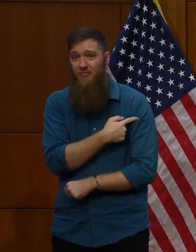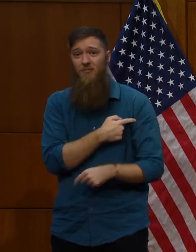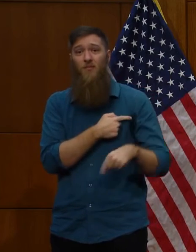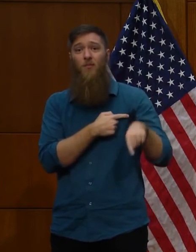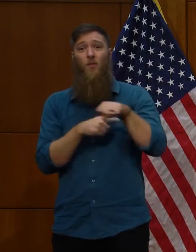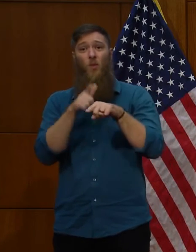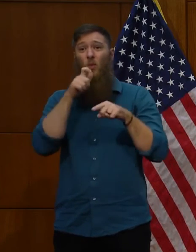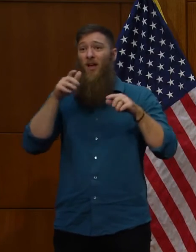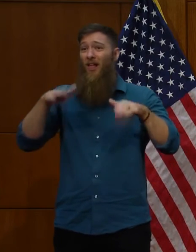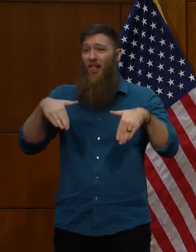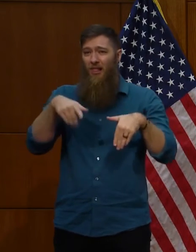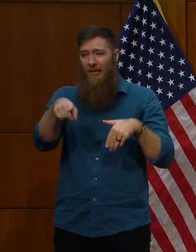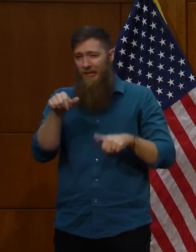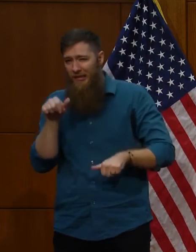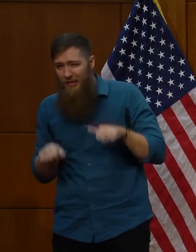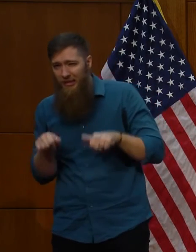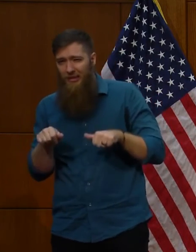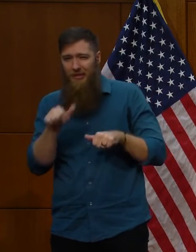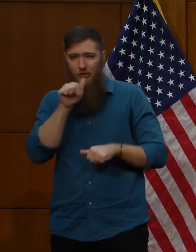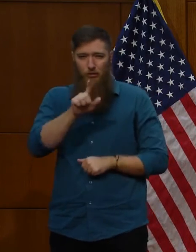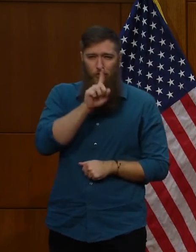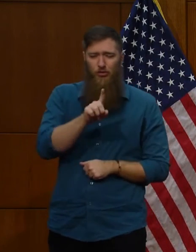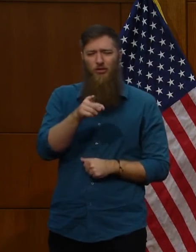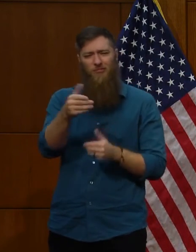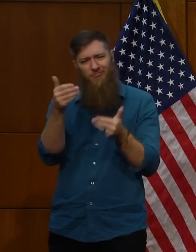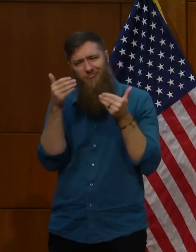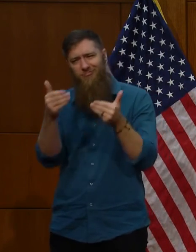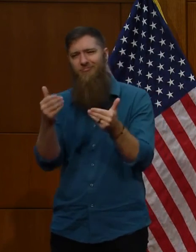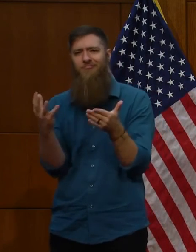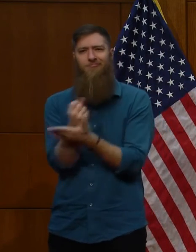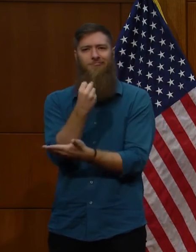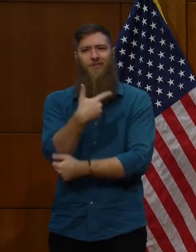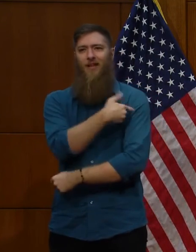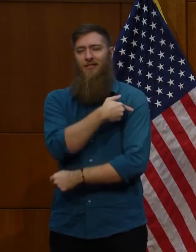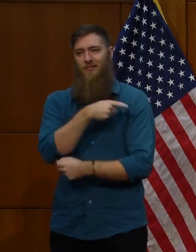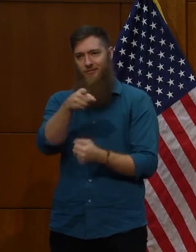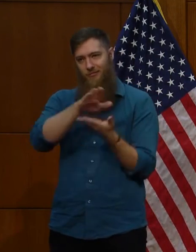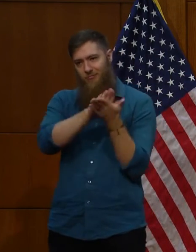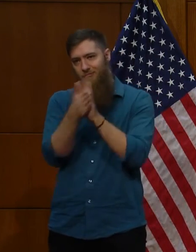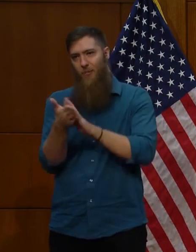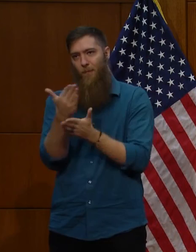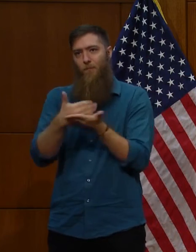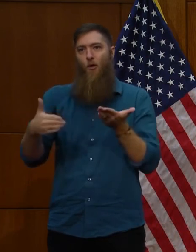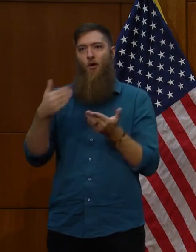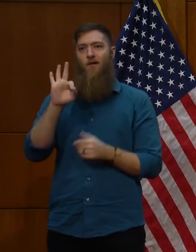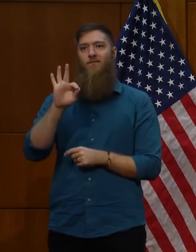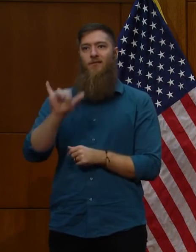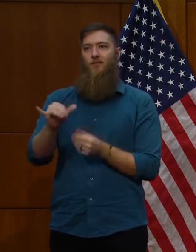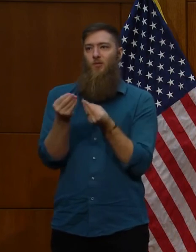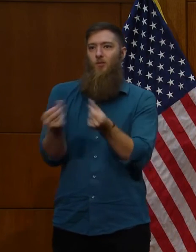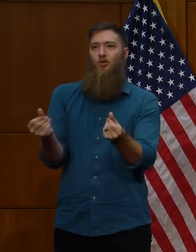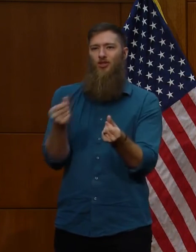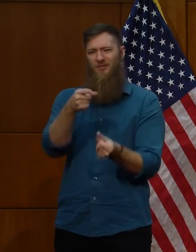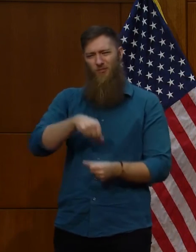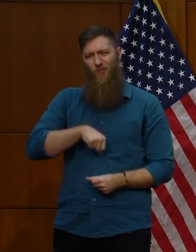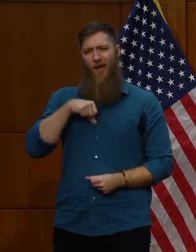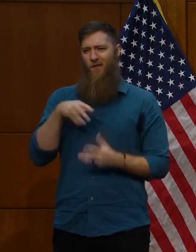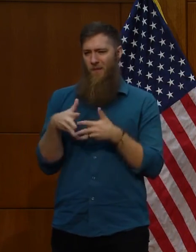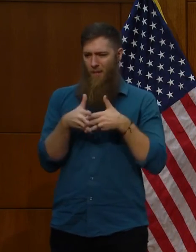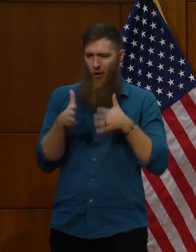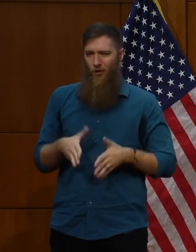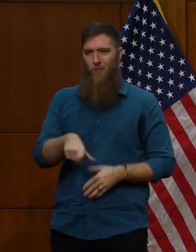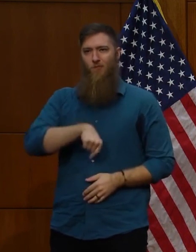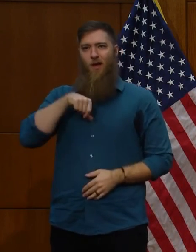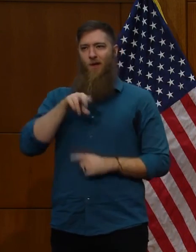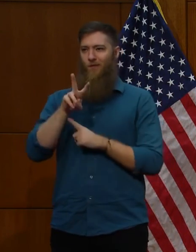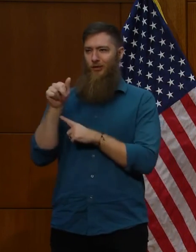you've just been hesitant, go out there and be part of the solution. Be proud to be a Virginia and be proud to be an American and let's work